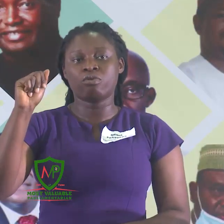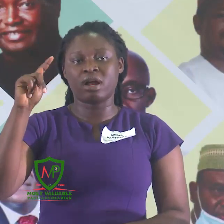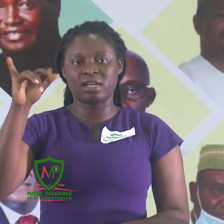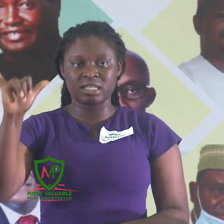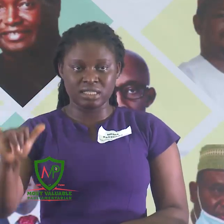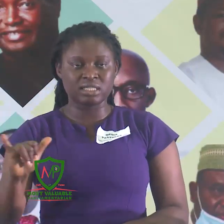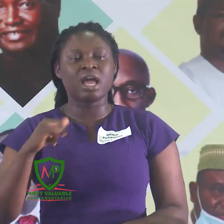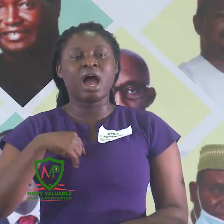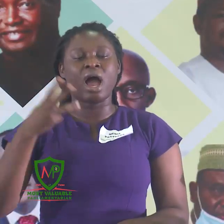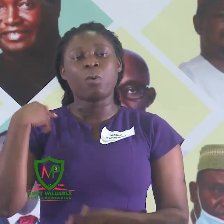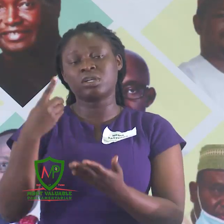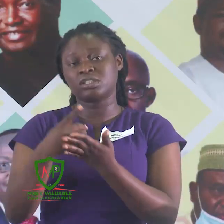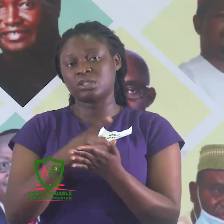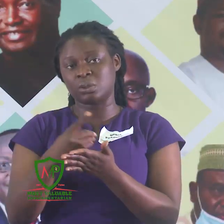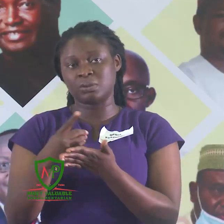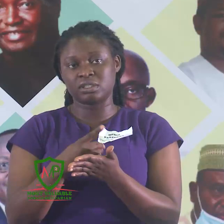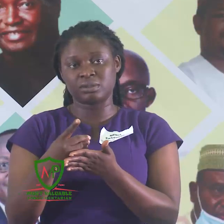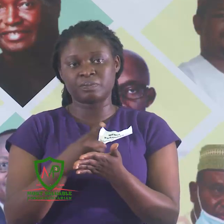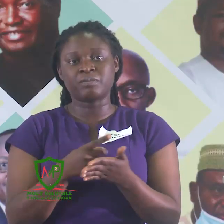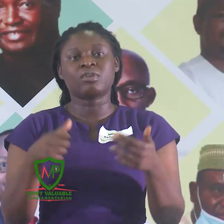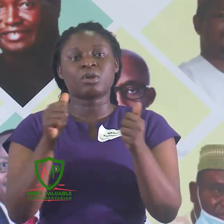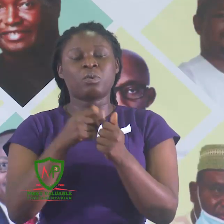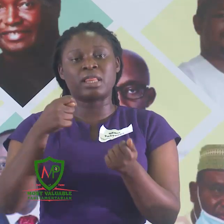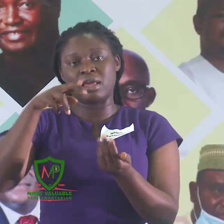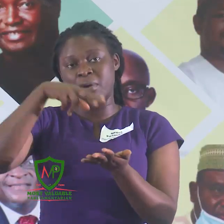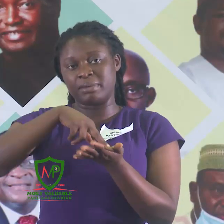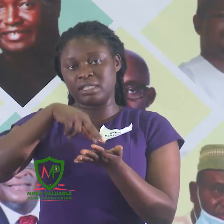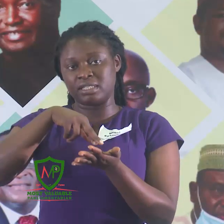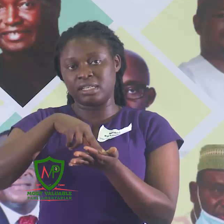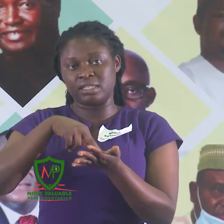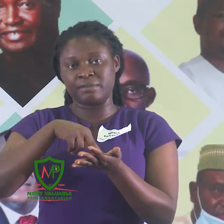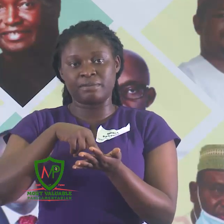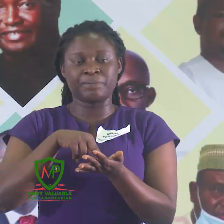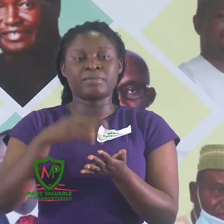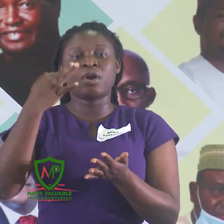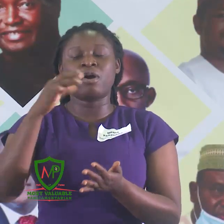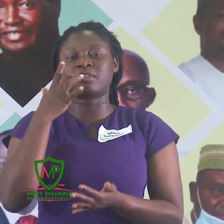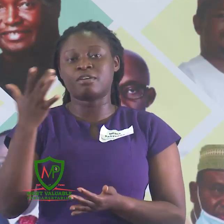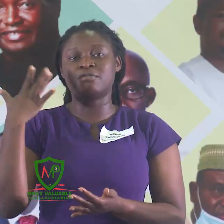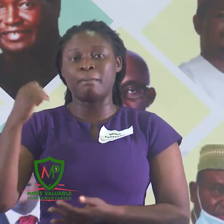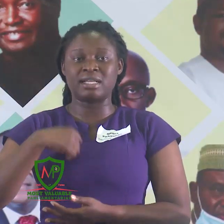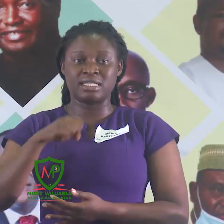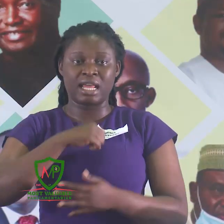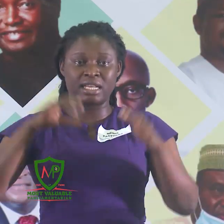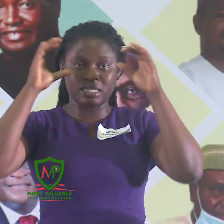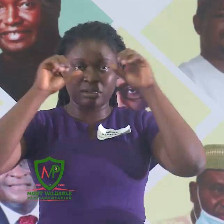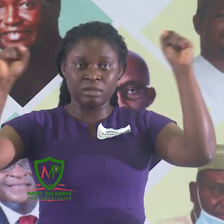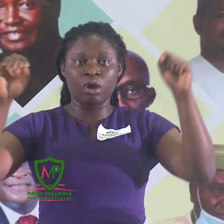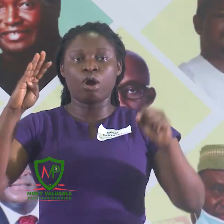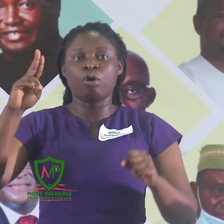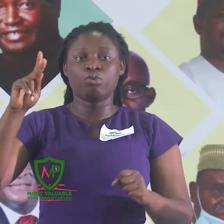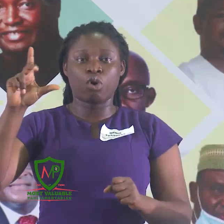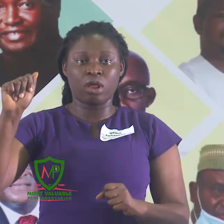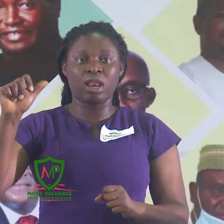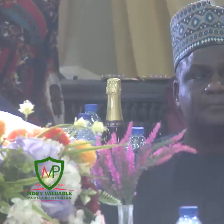I was discussing with the representative of the former Senate president, Bukone Sarakias,